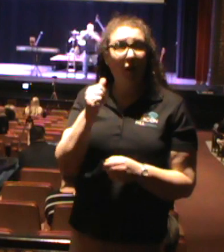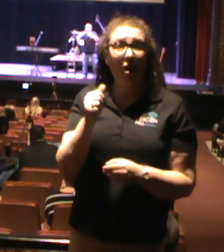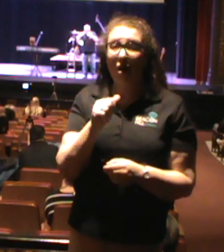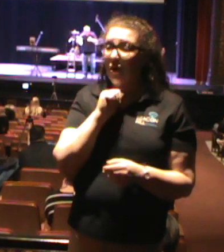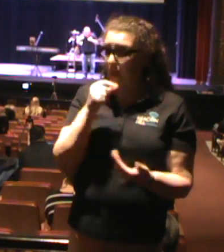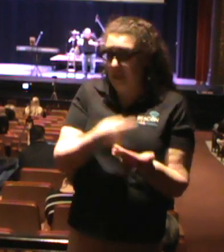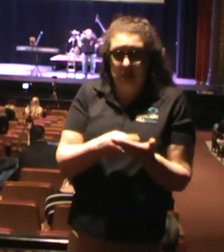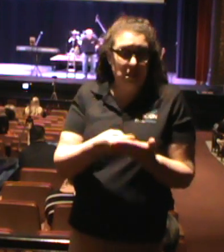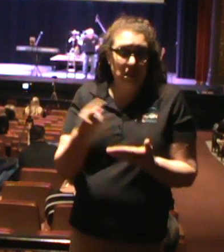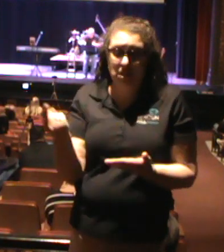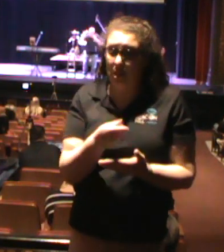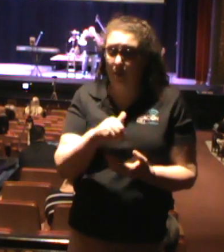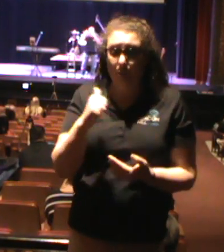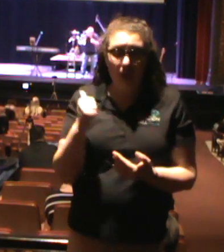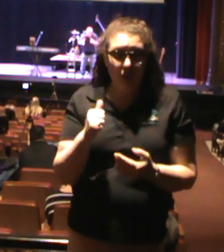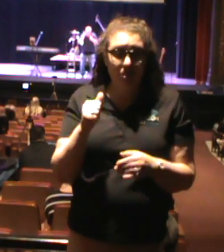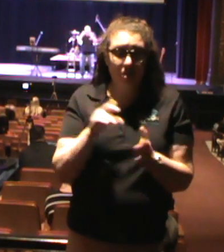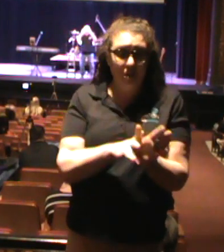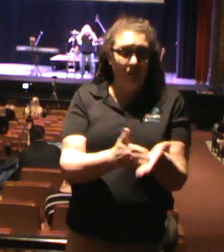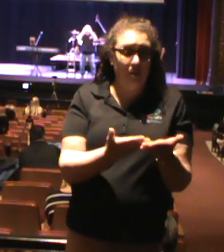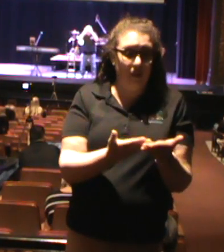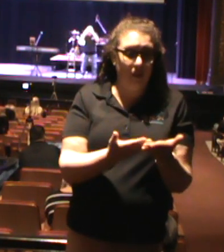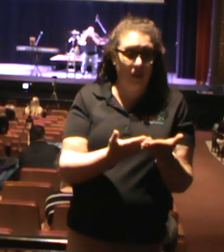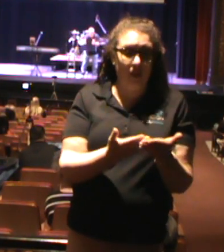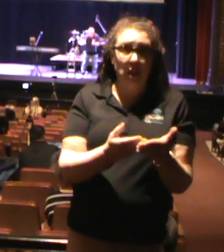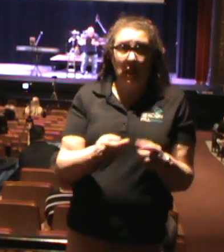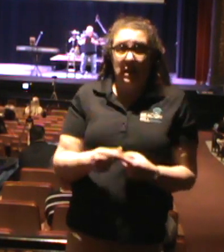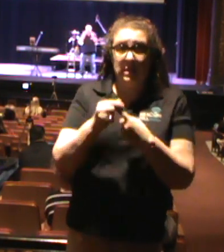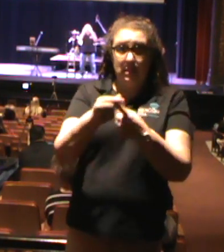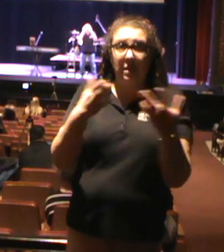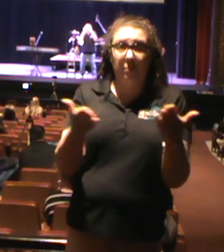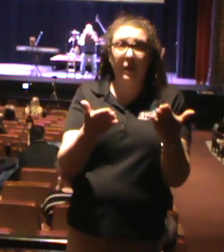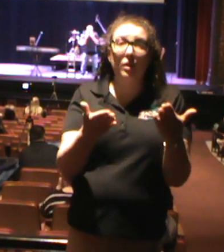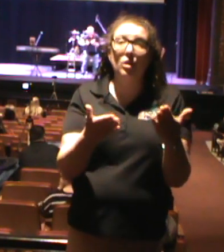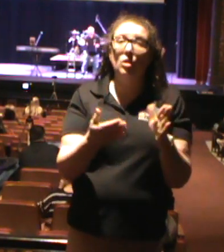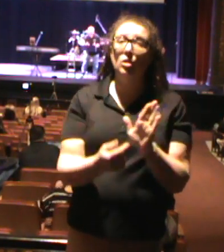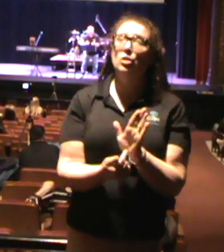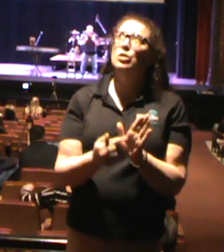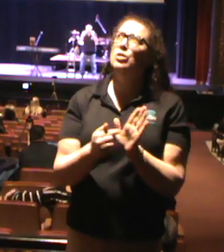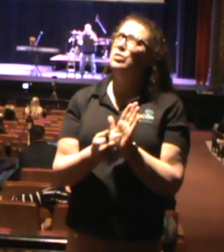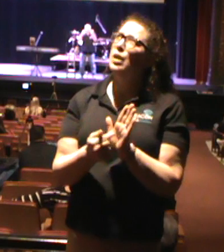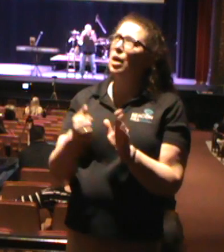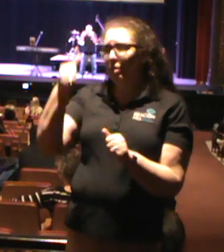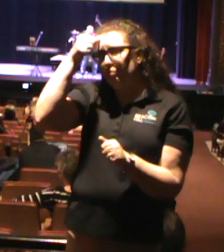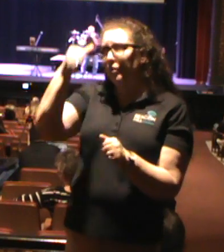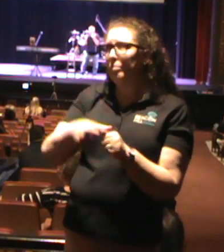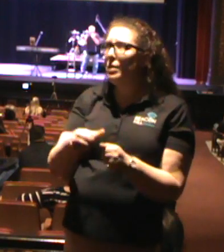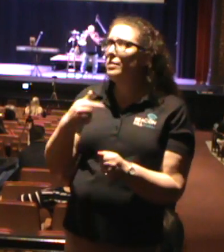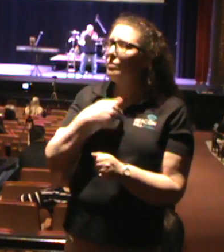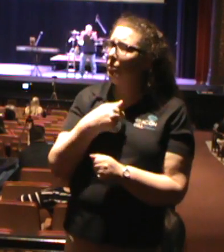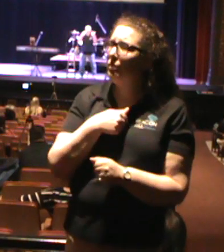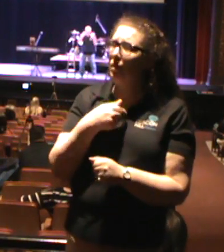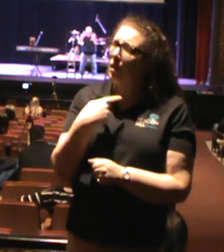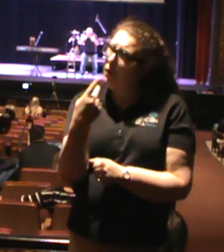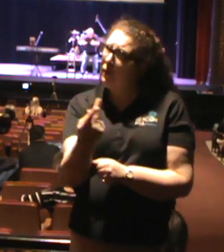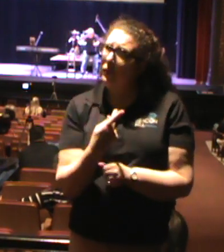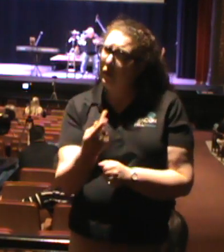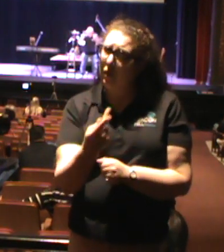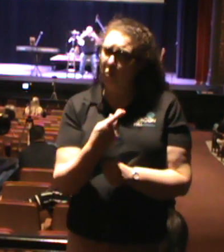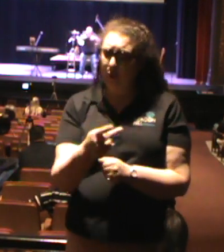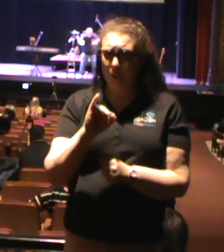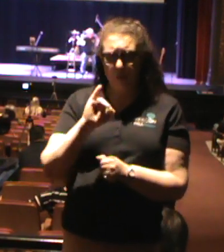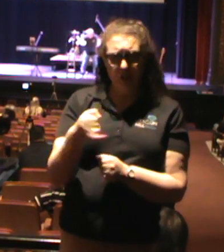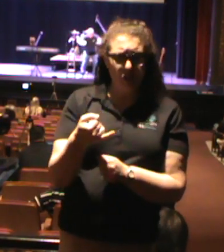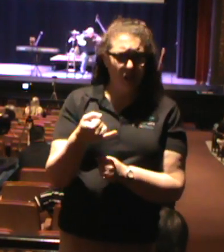except right here. And it sits there and tells me and reminds me that you and I are just a